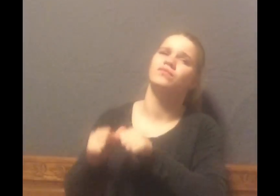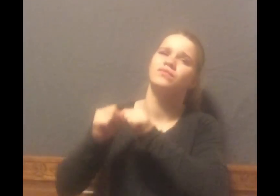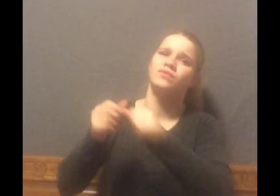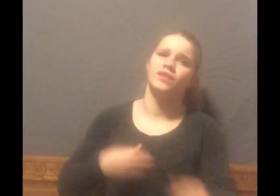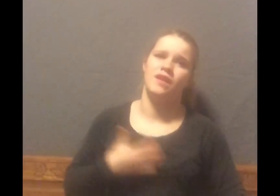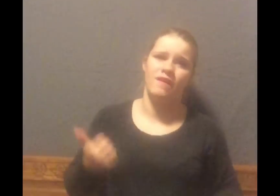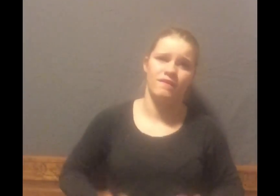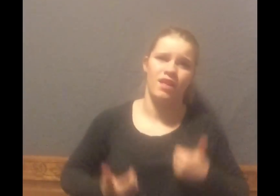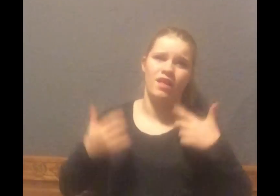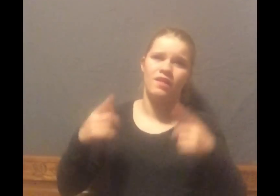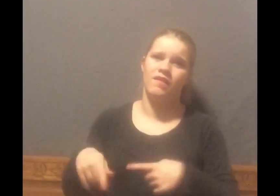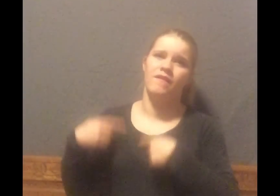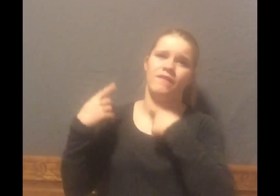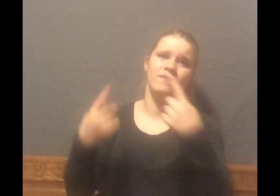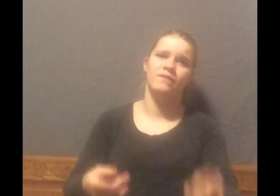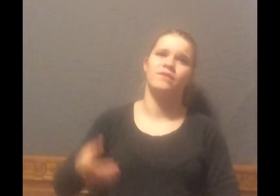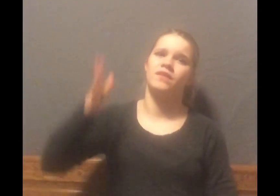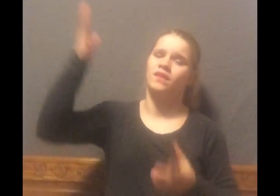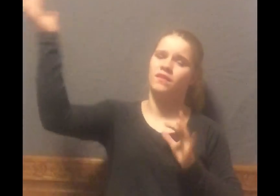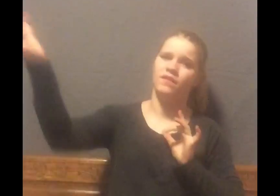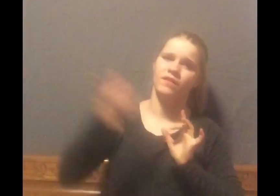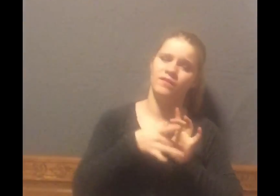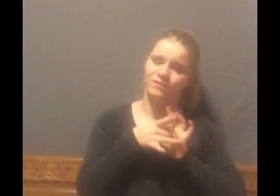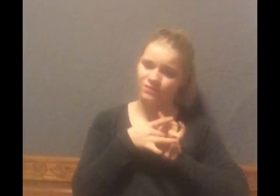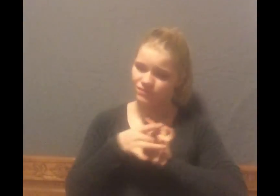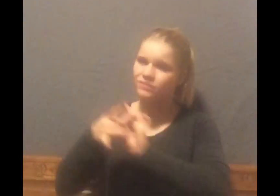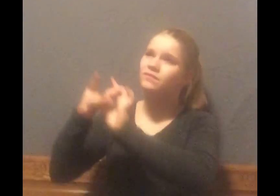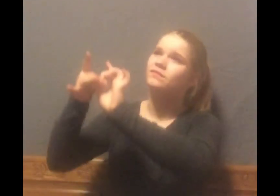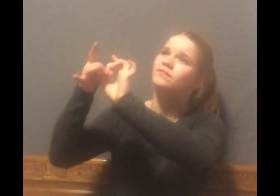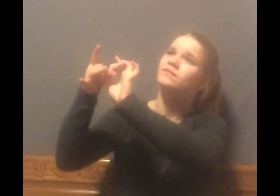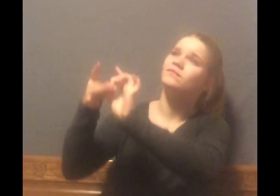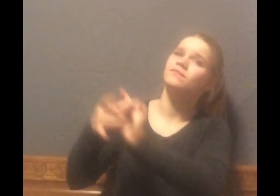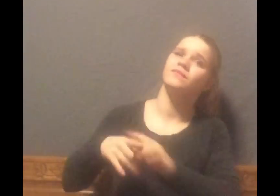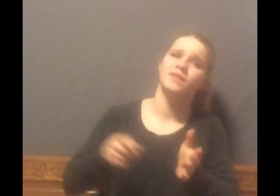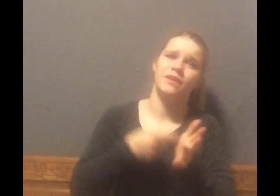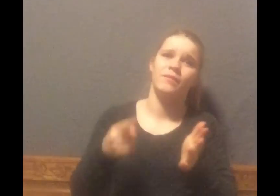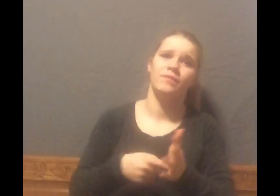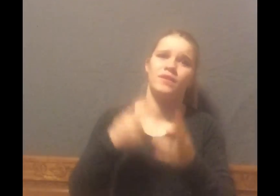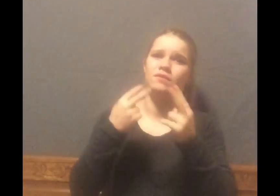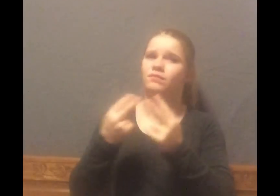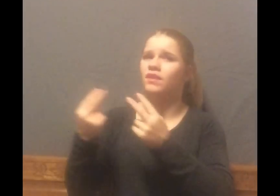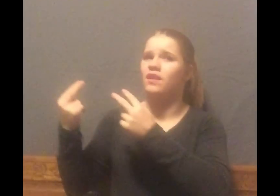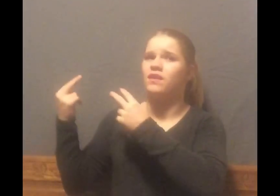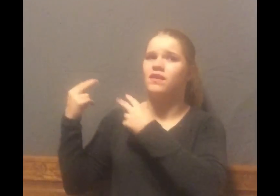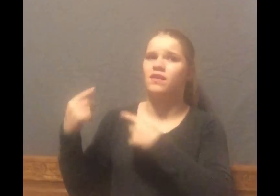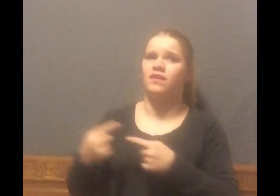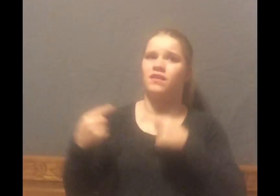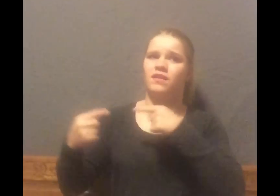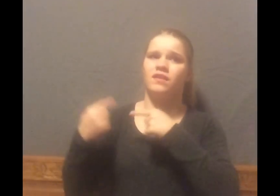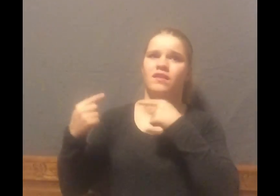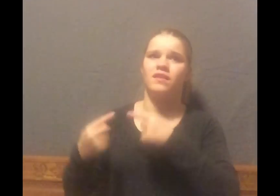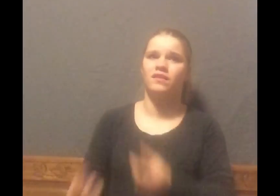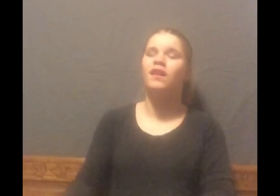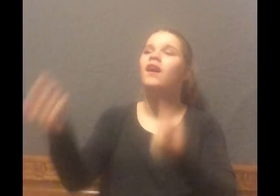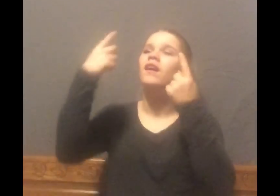All these years of my life All I look back and I see